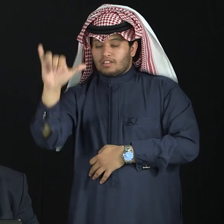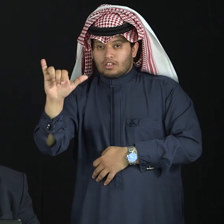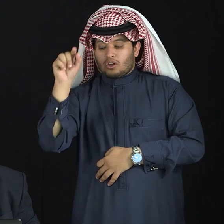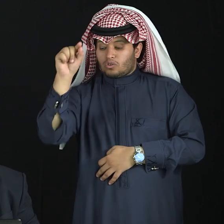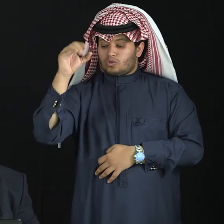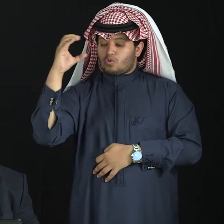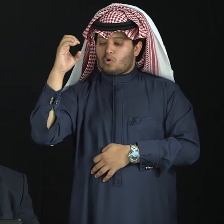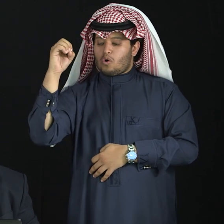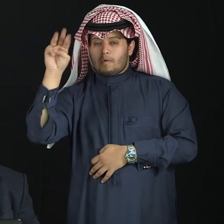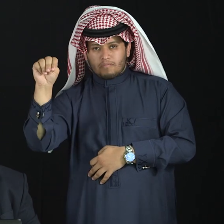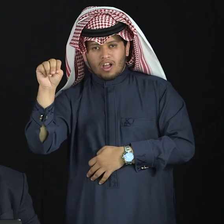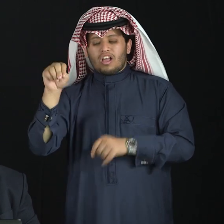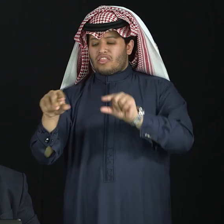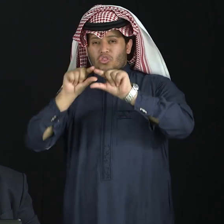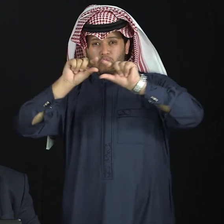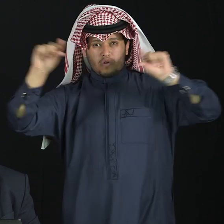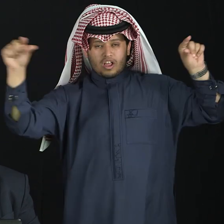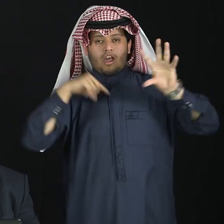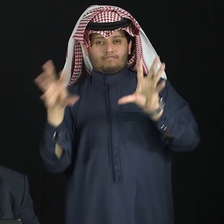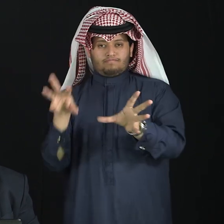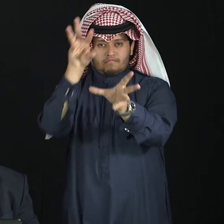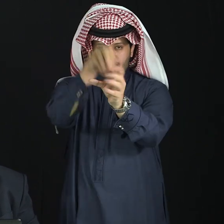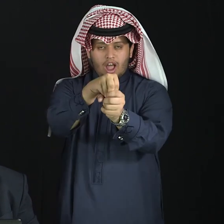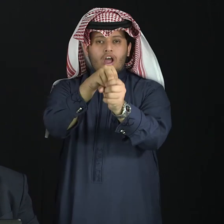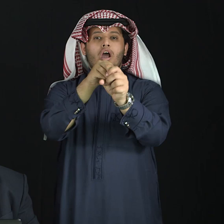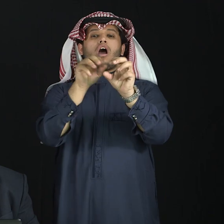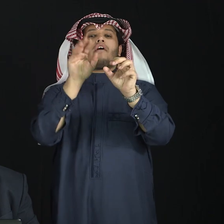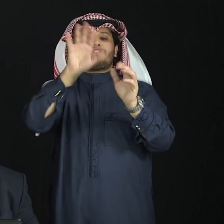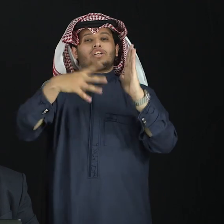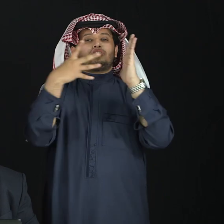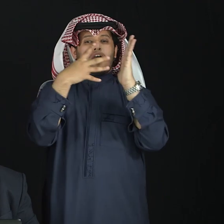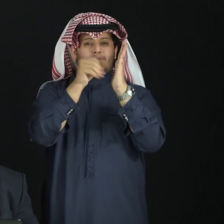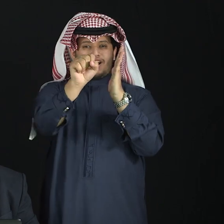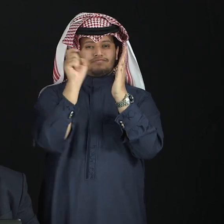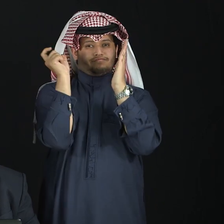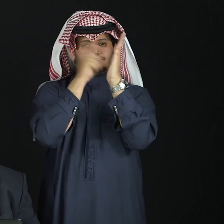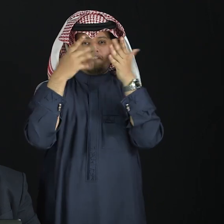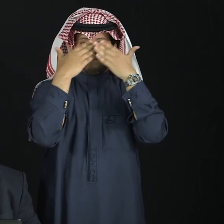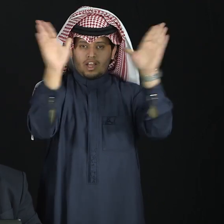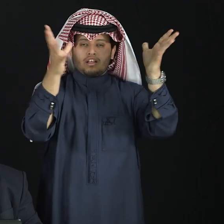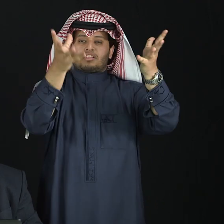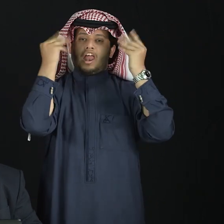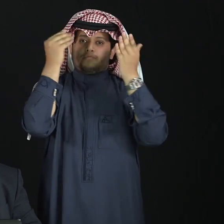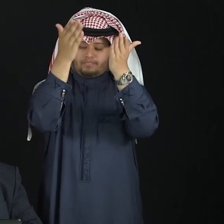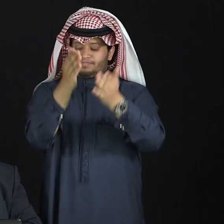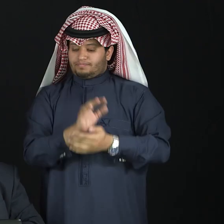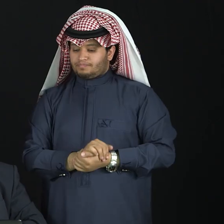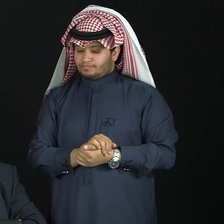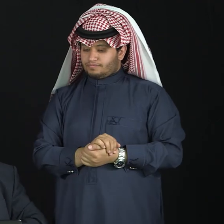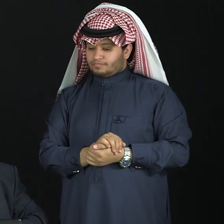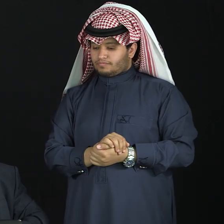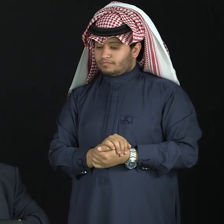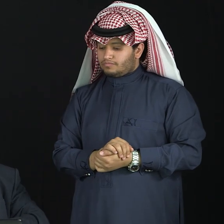You're going to have it, in fact, in the lecture, if you just want to look up phrases and not words. Now, gentlemen,